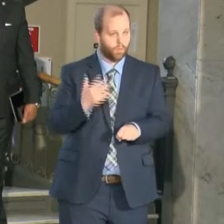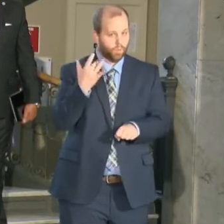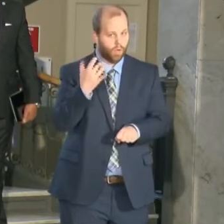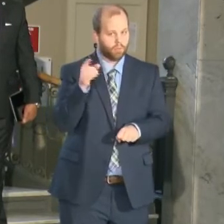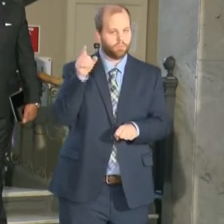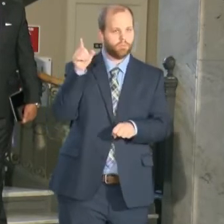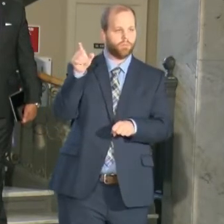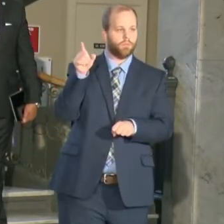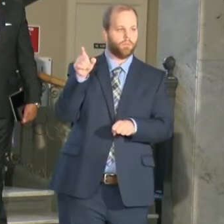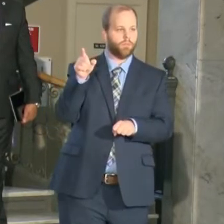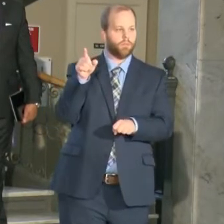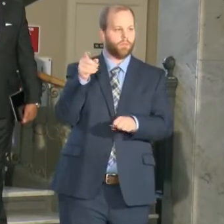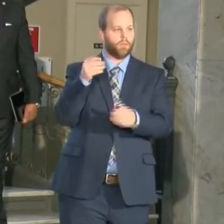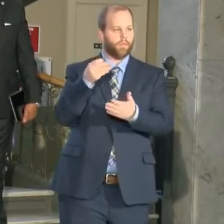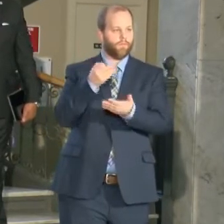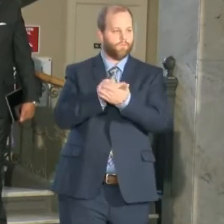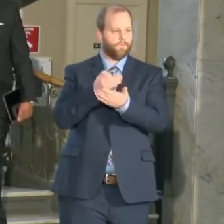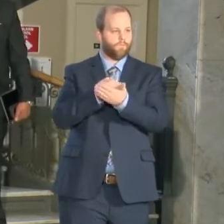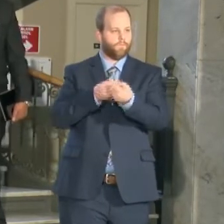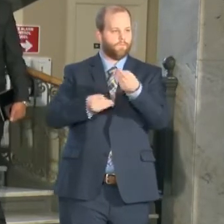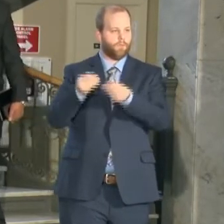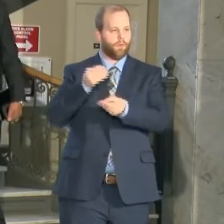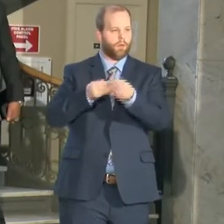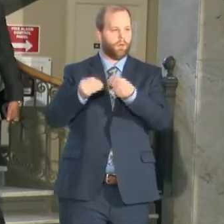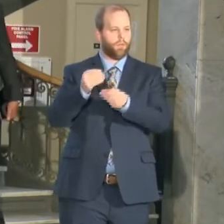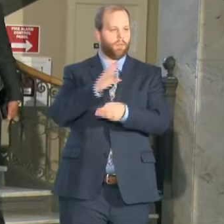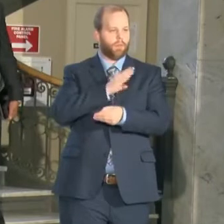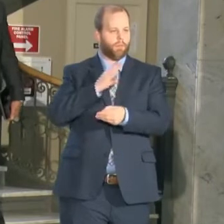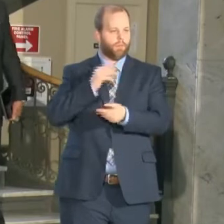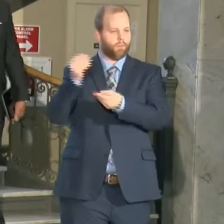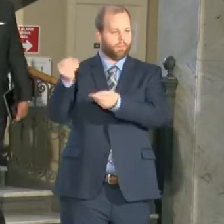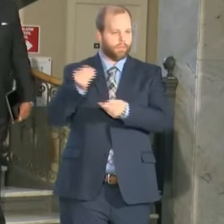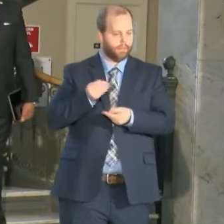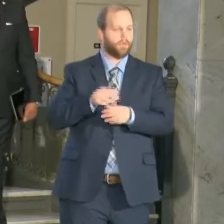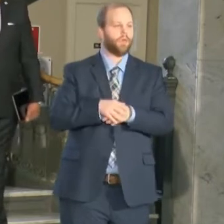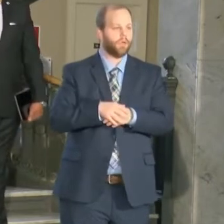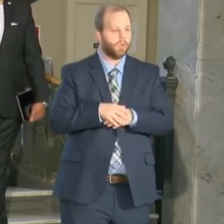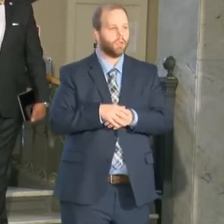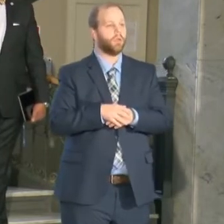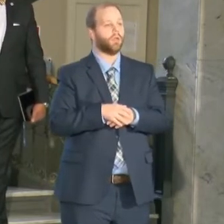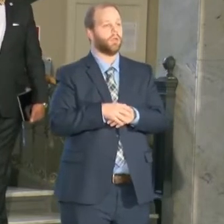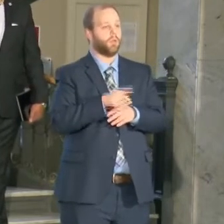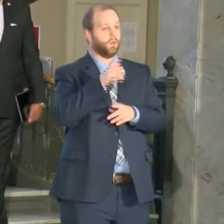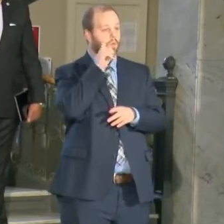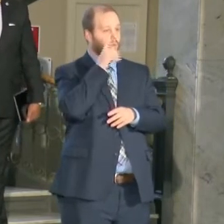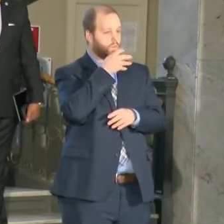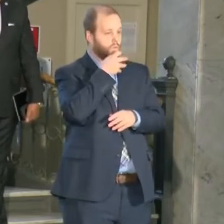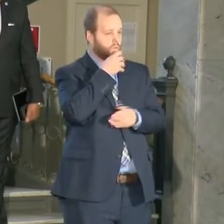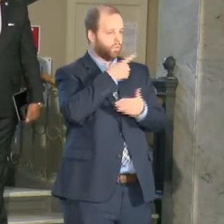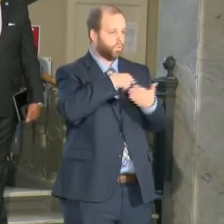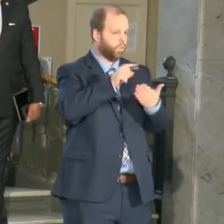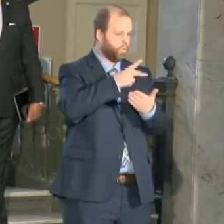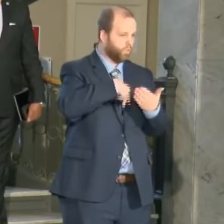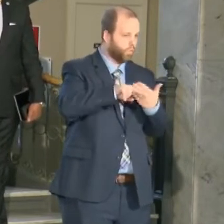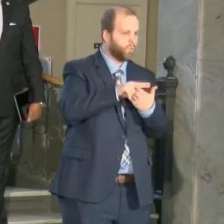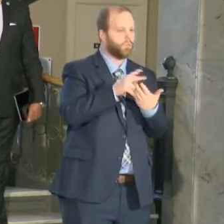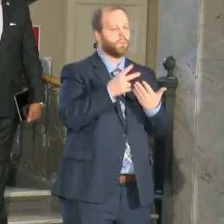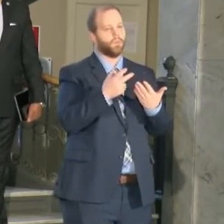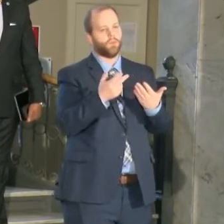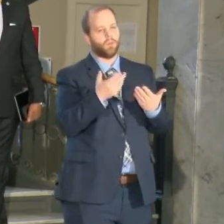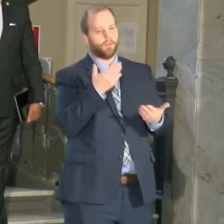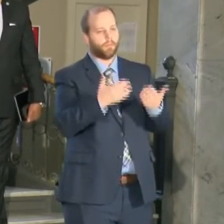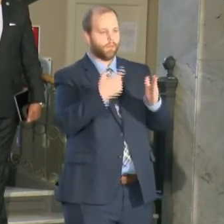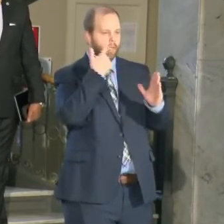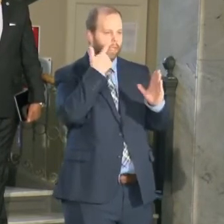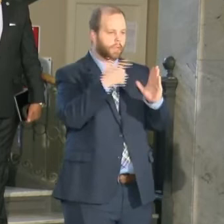directors. And also currently we hope in the next week or so we'll be able to identify uh to um not identify